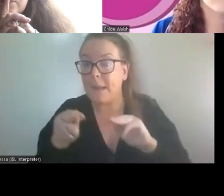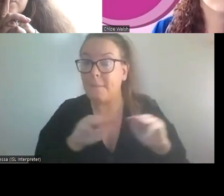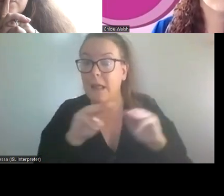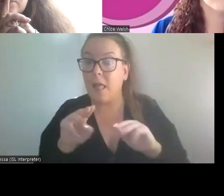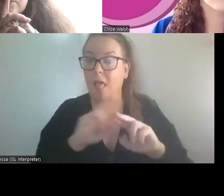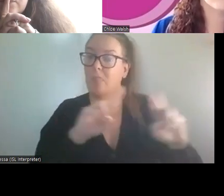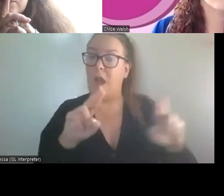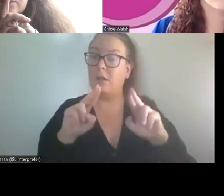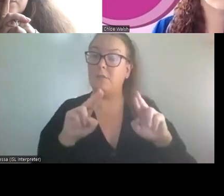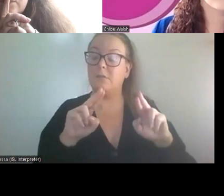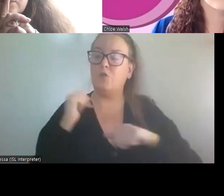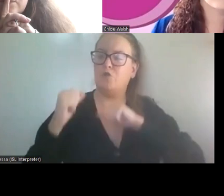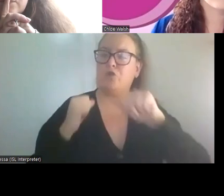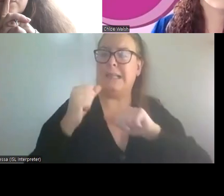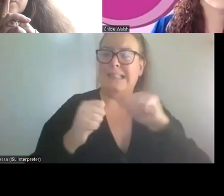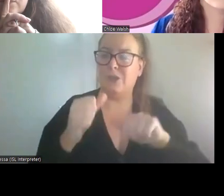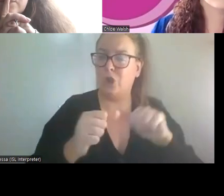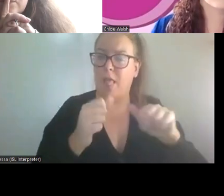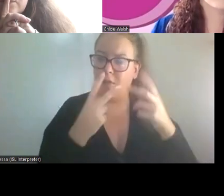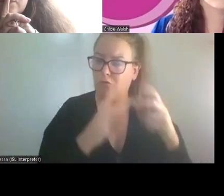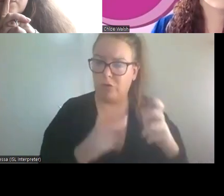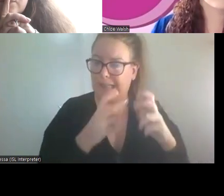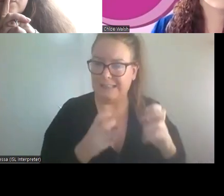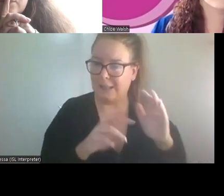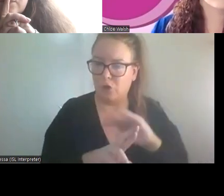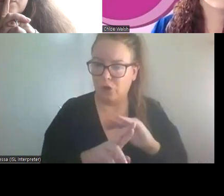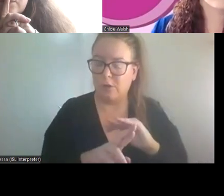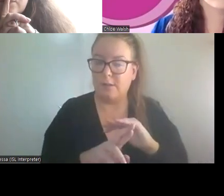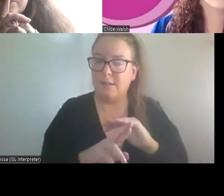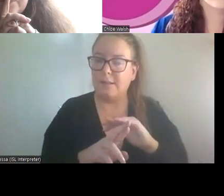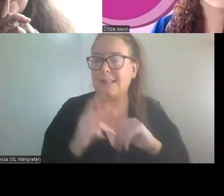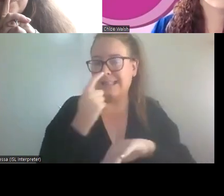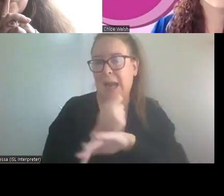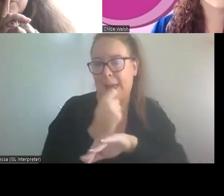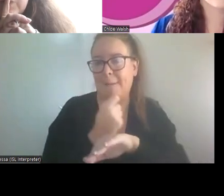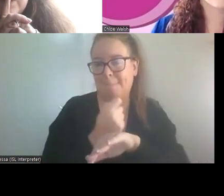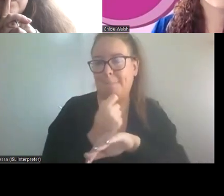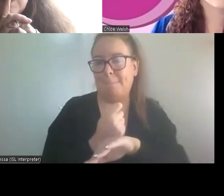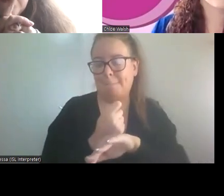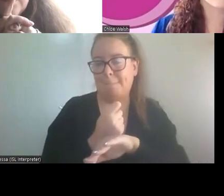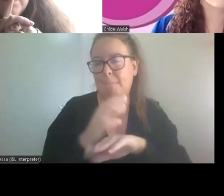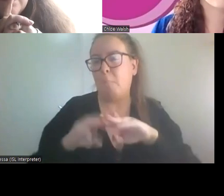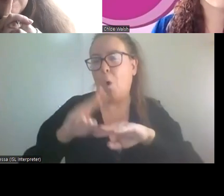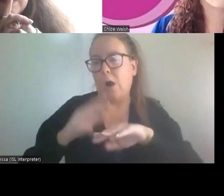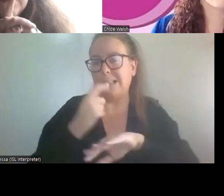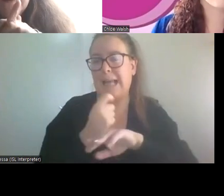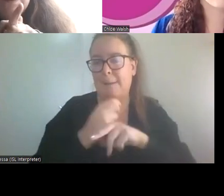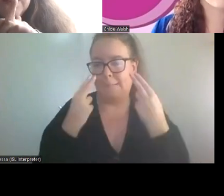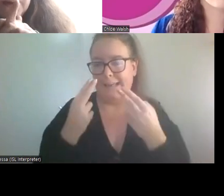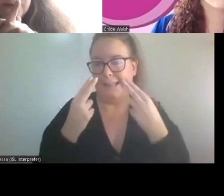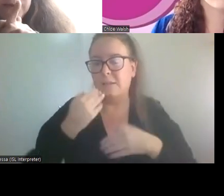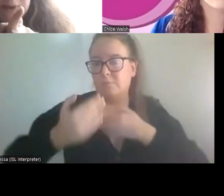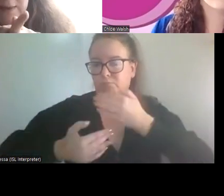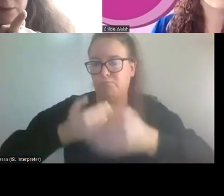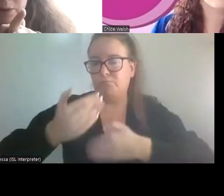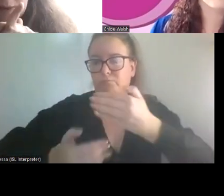researchers, the more time it all takes. Yes. Yeah. Okay. Super. Thanks so